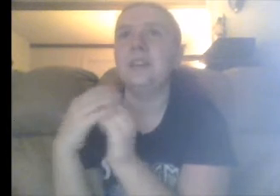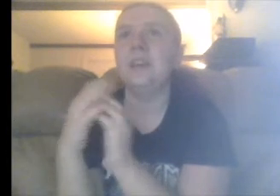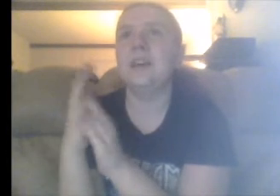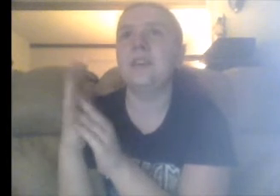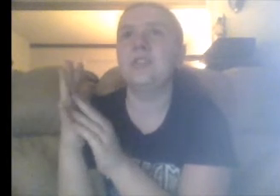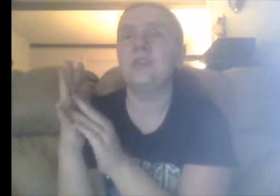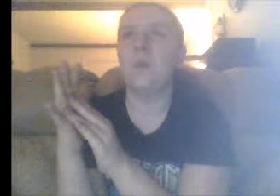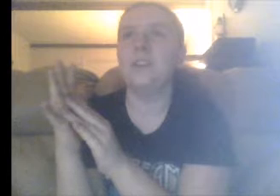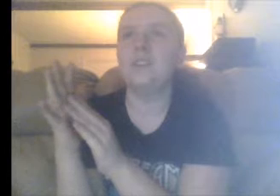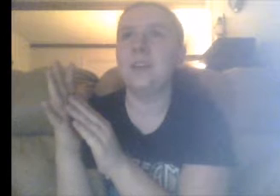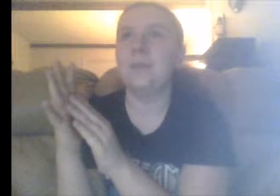and Lana's just watching